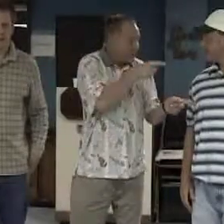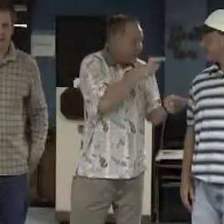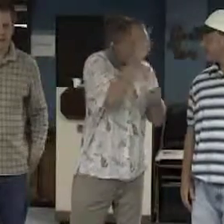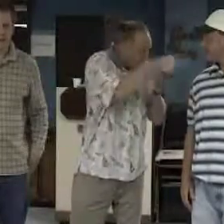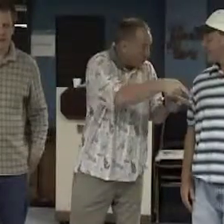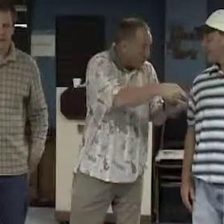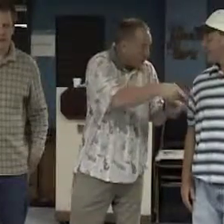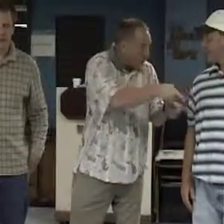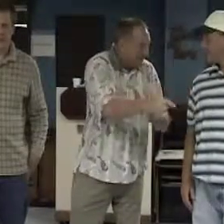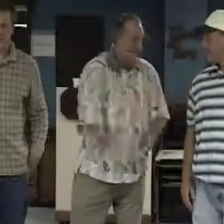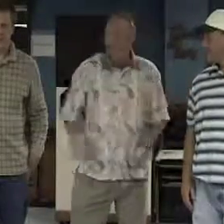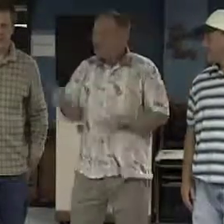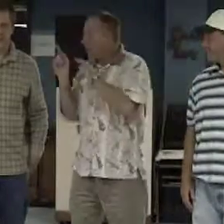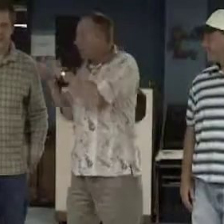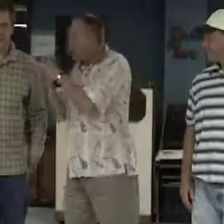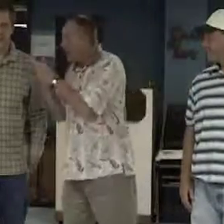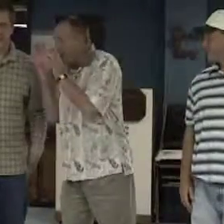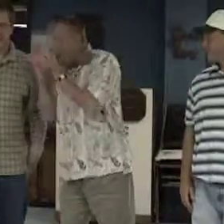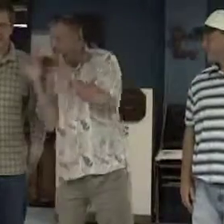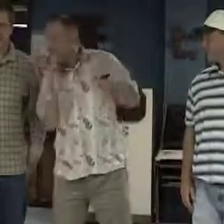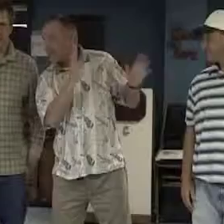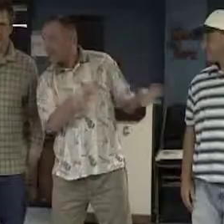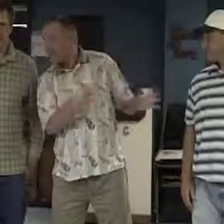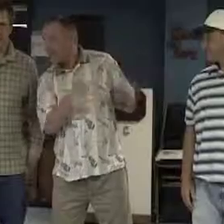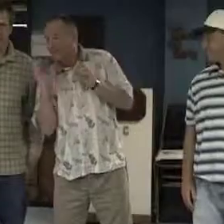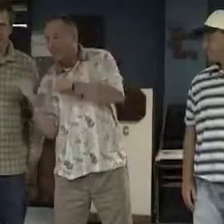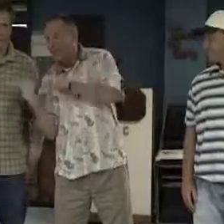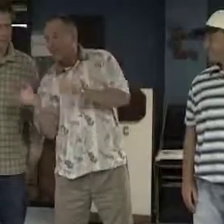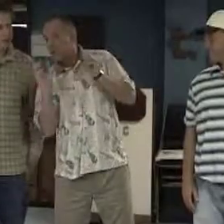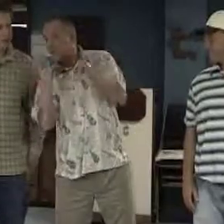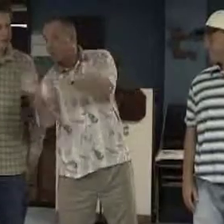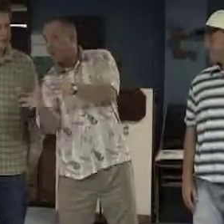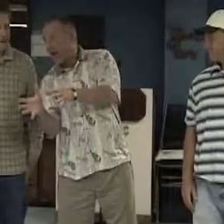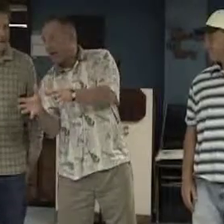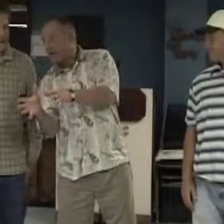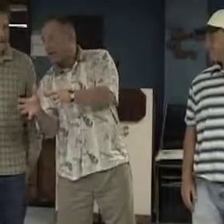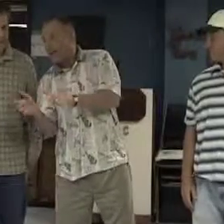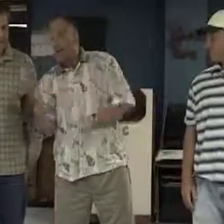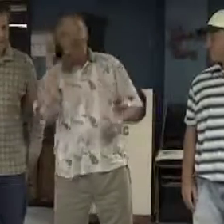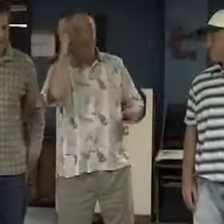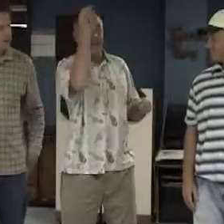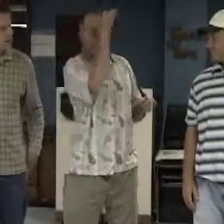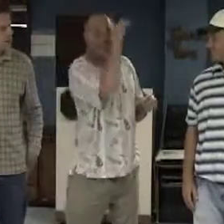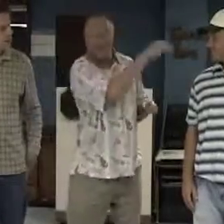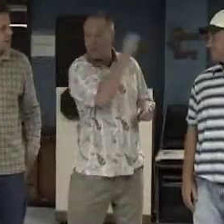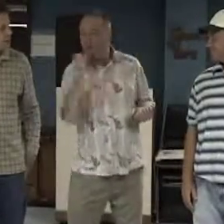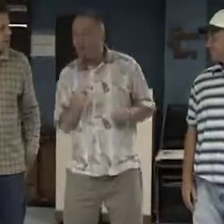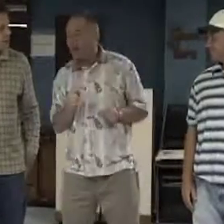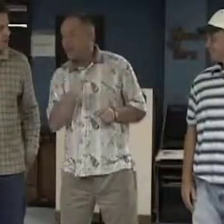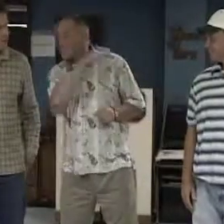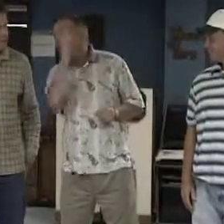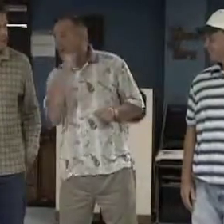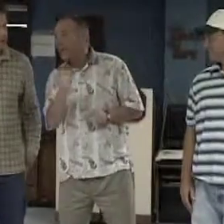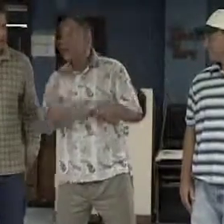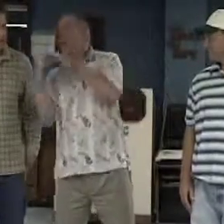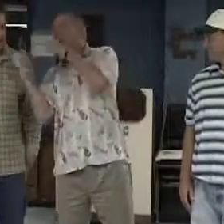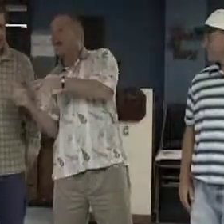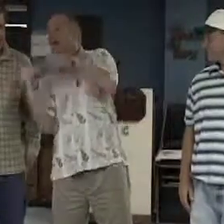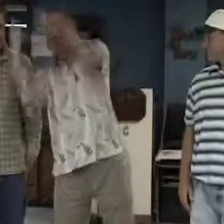it to what you're selling. You're listening to him at the same time you're selling hats and taking the information that he's selling and adding